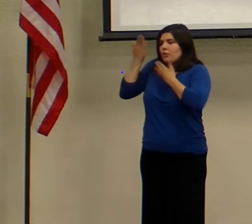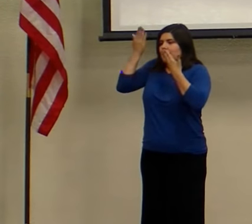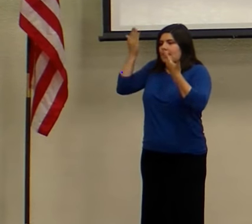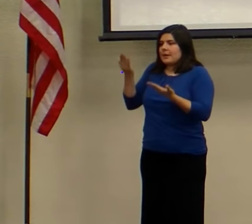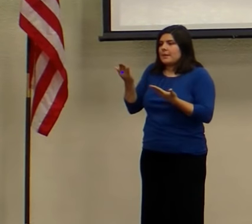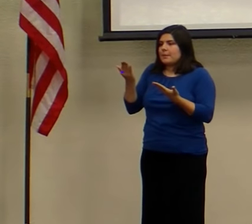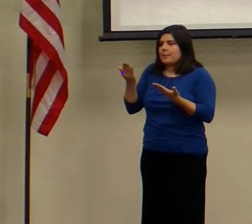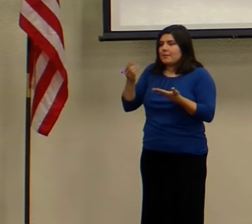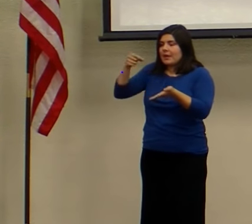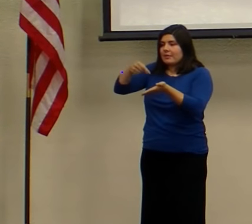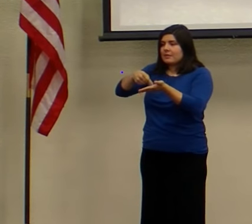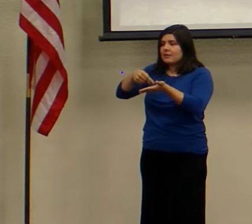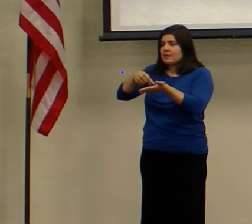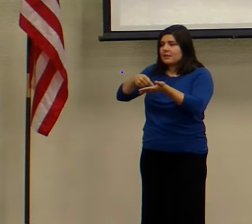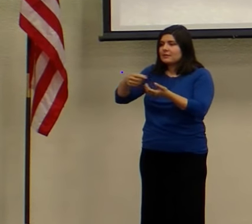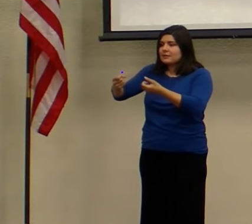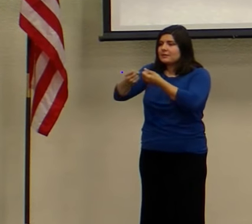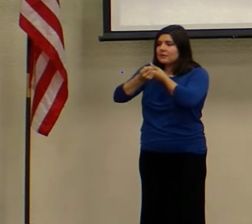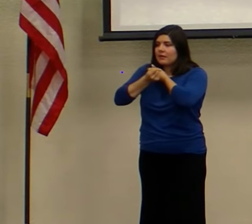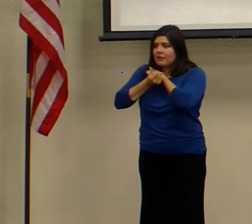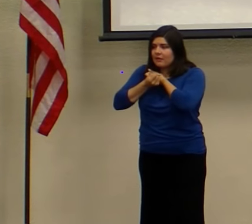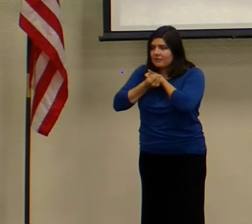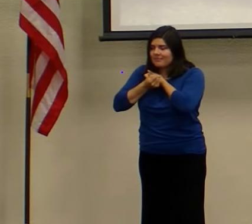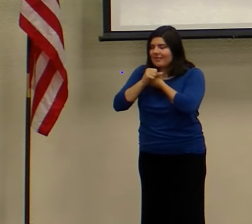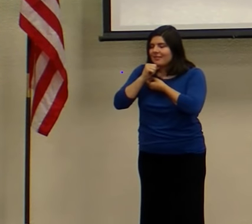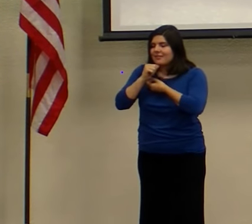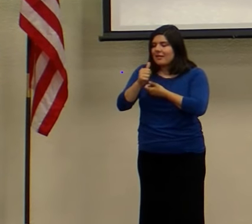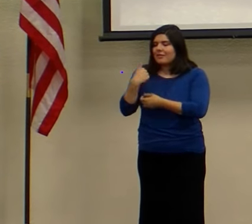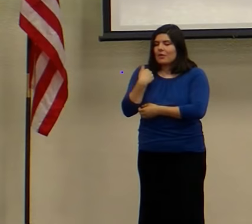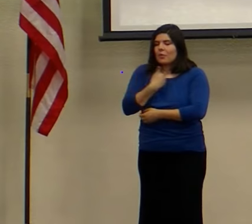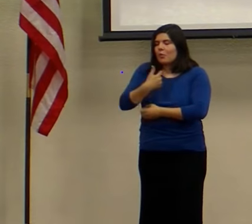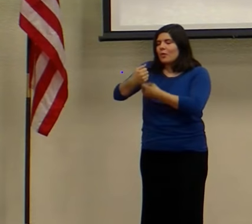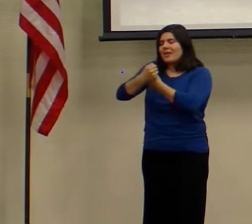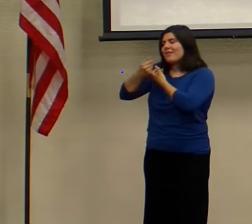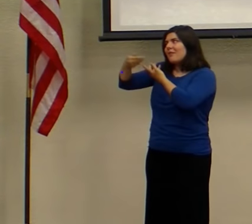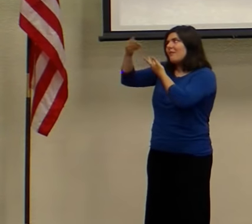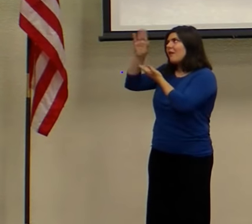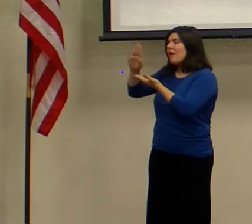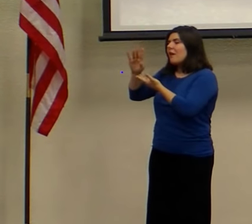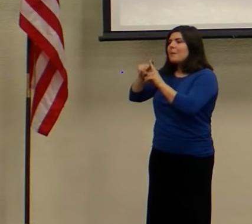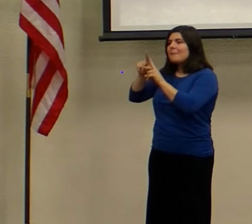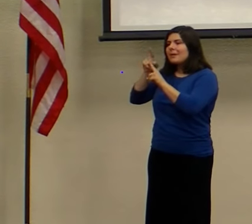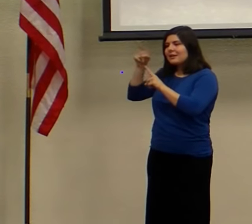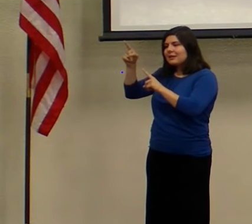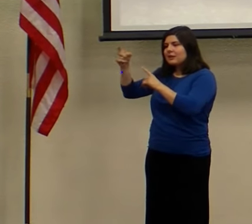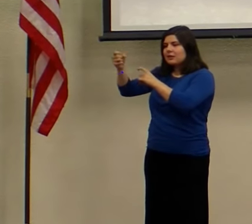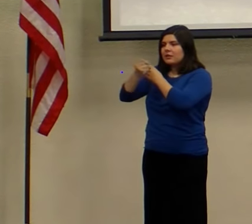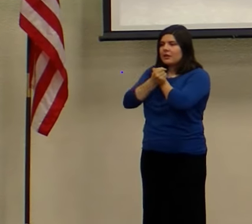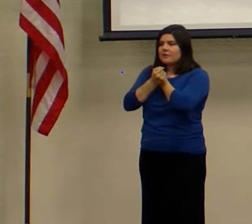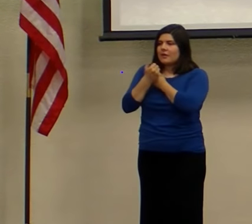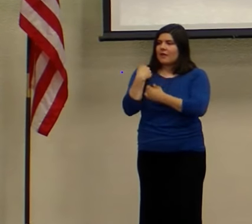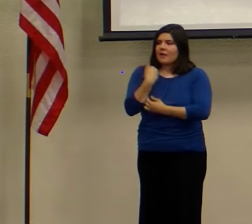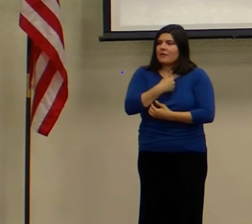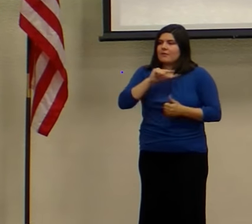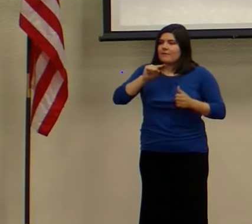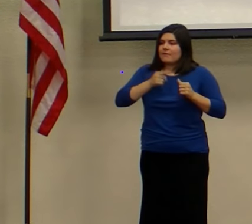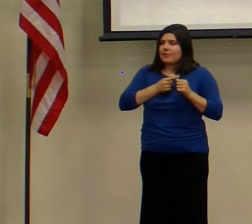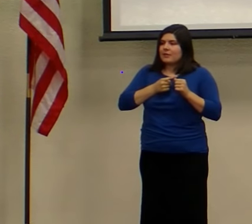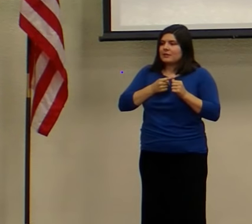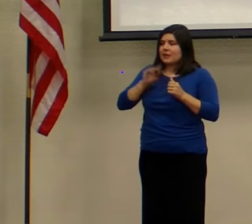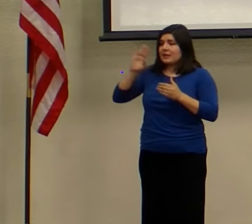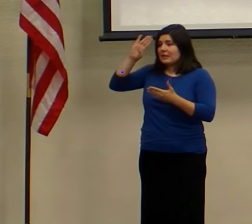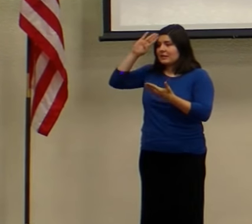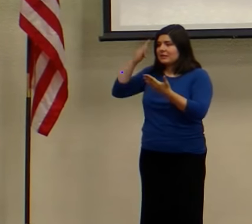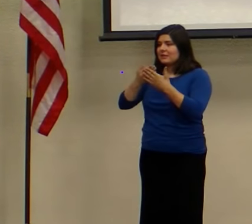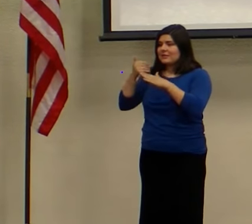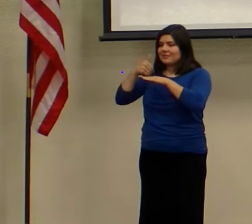In this love, not that we love God, but that he loved us and sent his son to be a